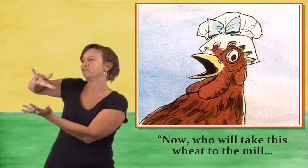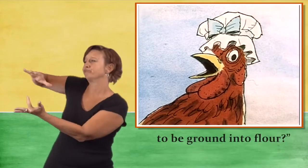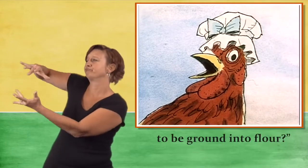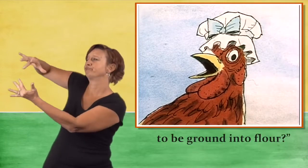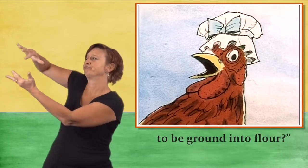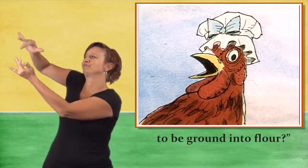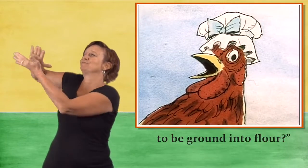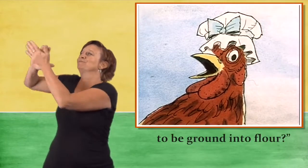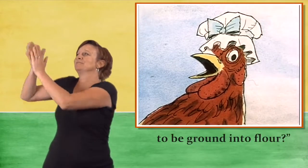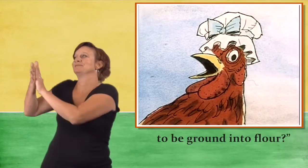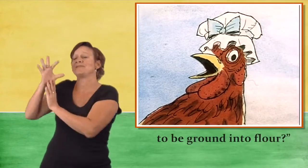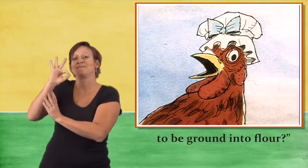ground into flour?